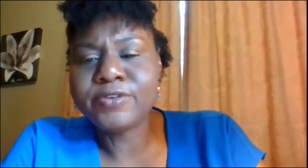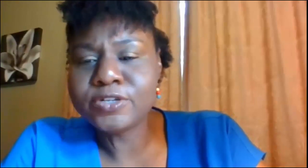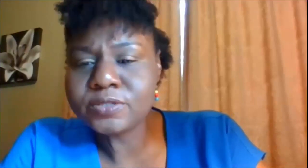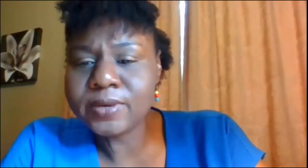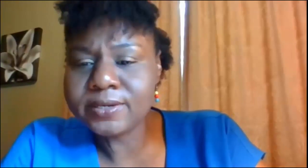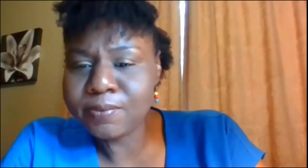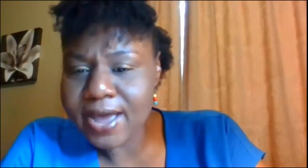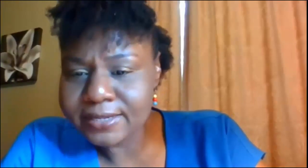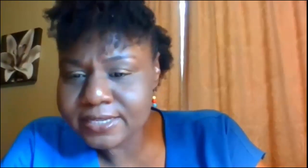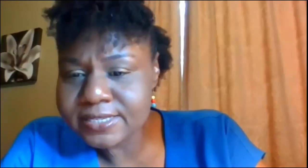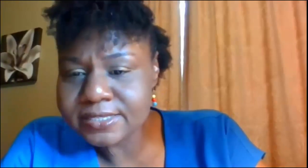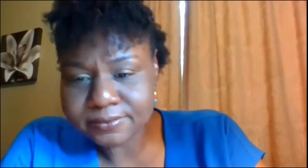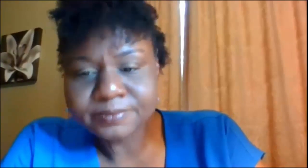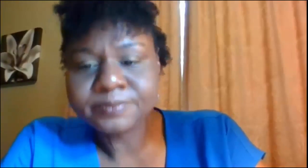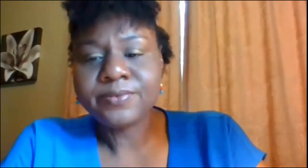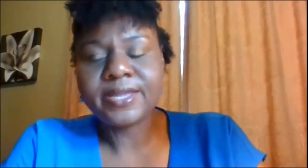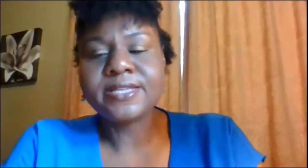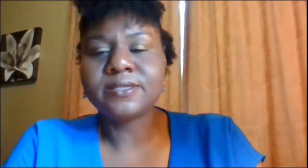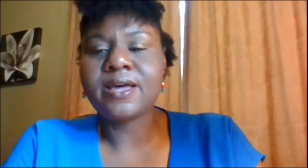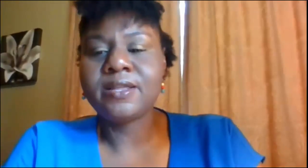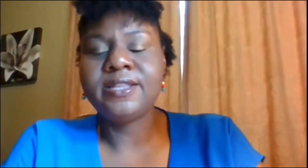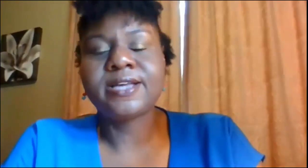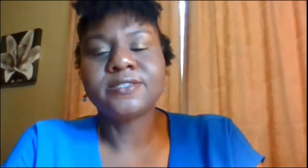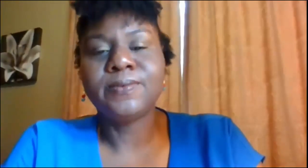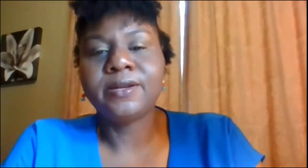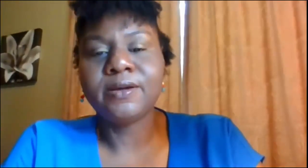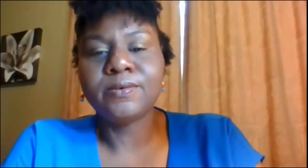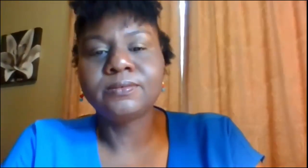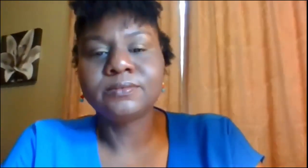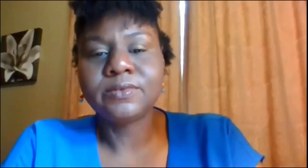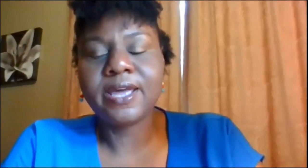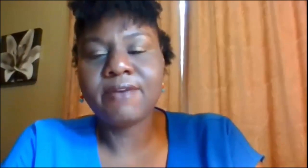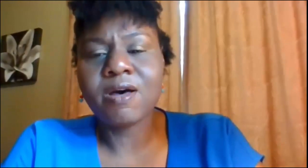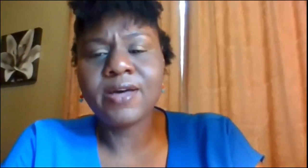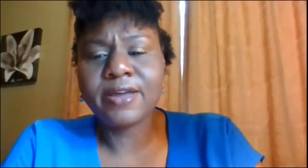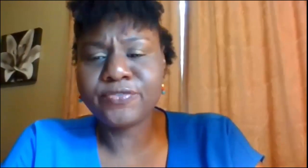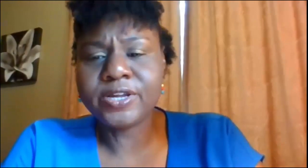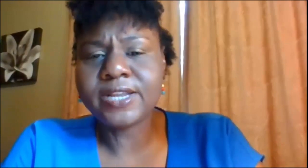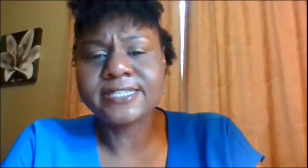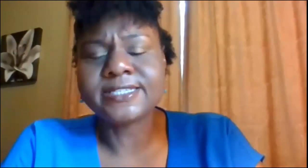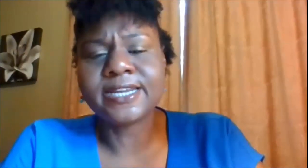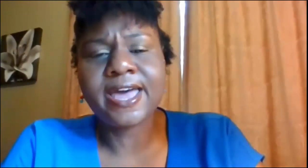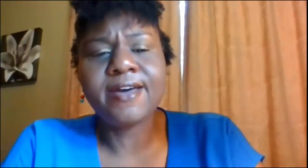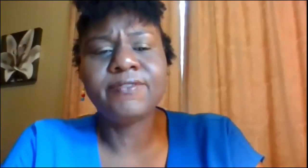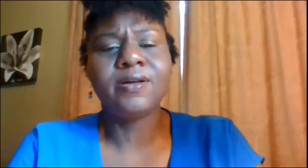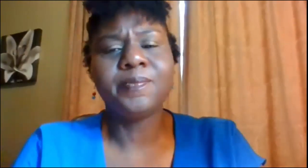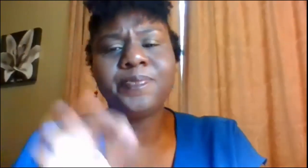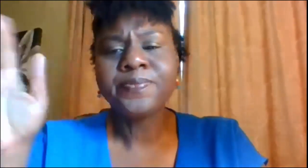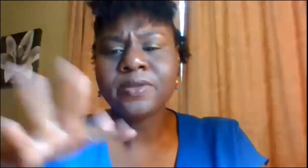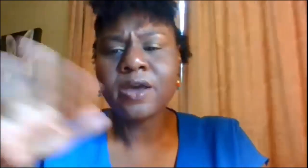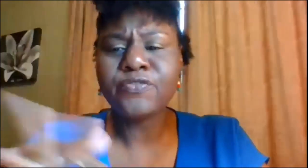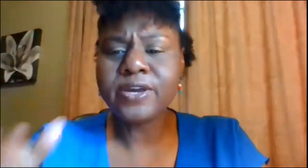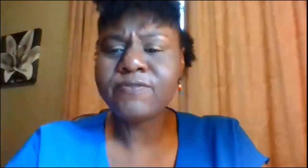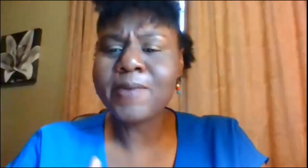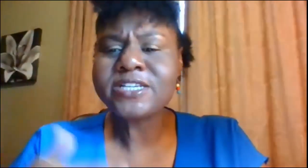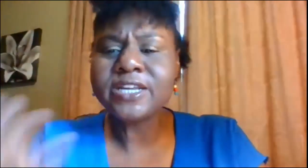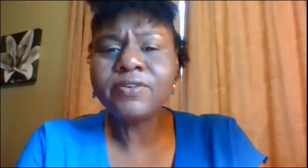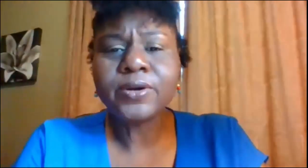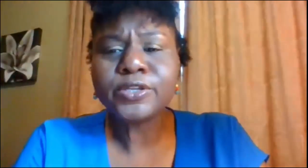if you're just wanting to practice that's i think that's the way to go they have all kind of free classes and i have um our free information even on